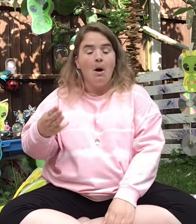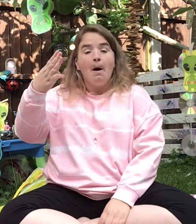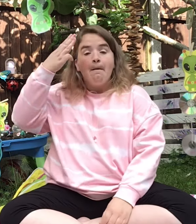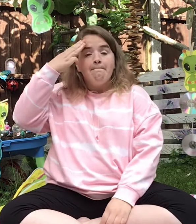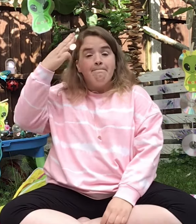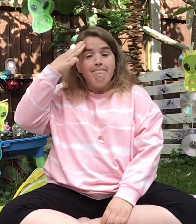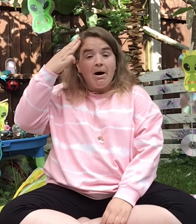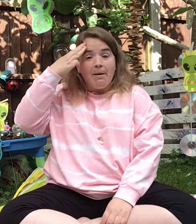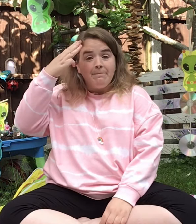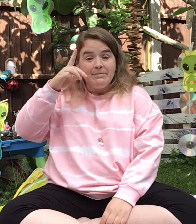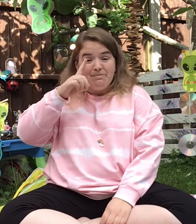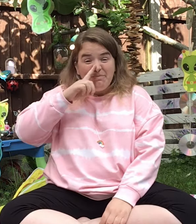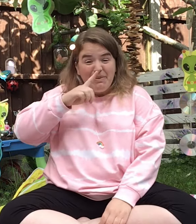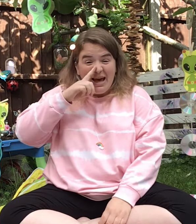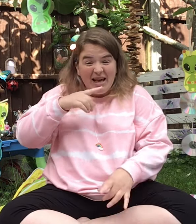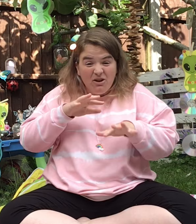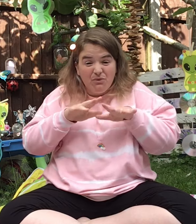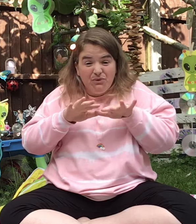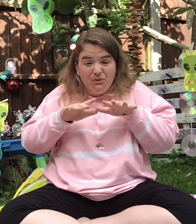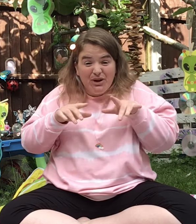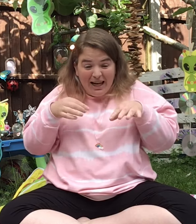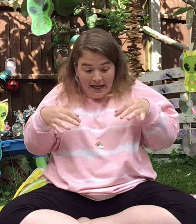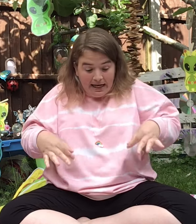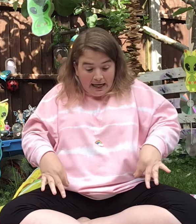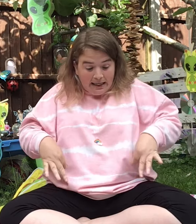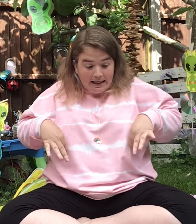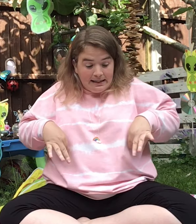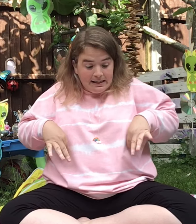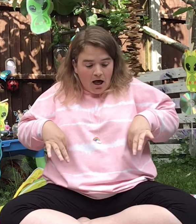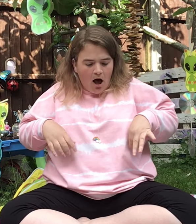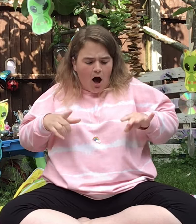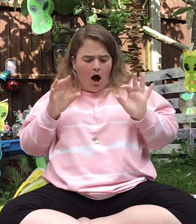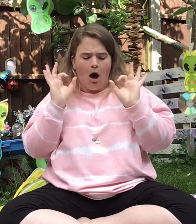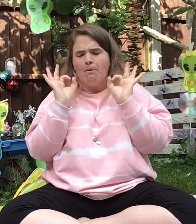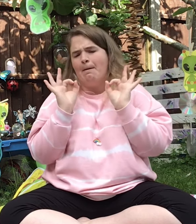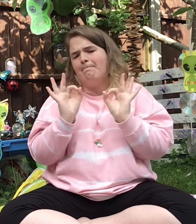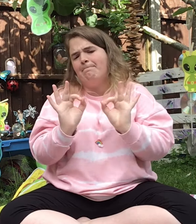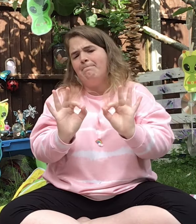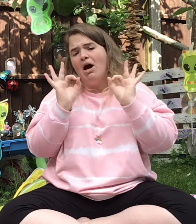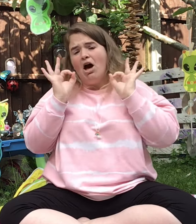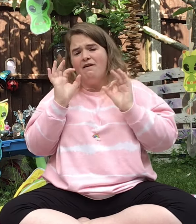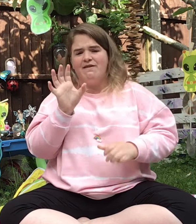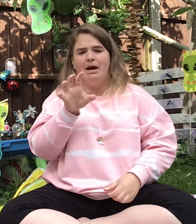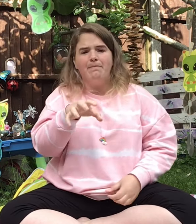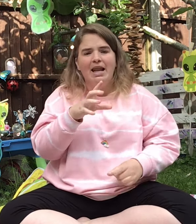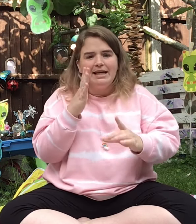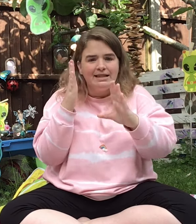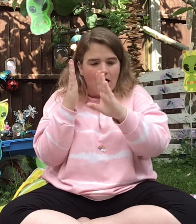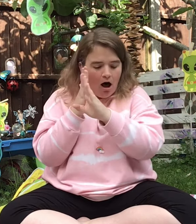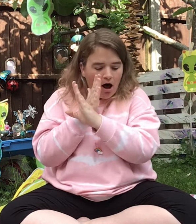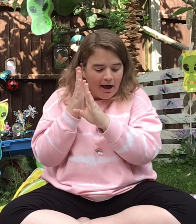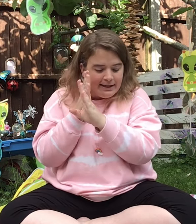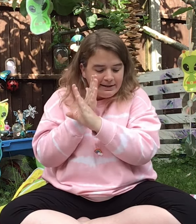Mum's pink frilly knickers are a perfect place to hide.